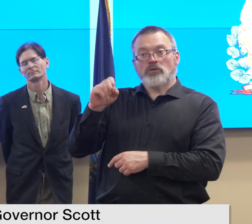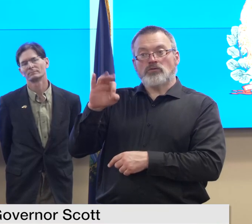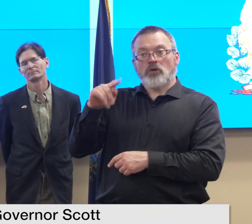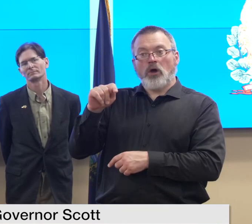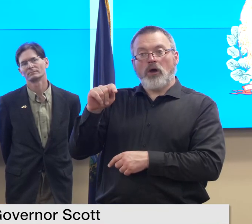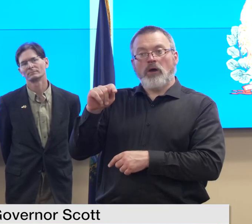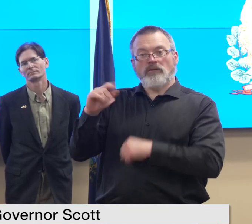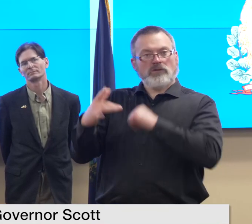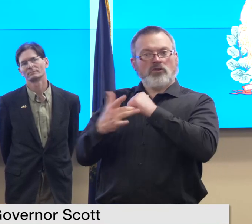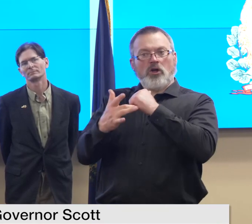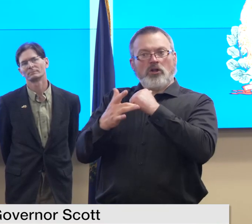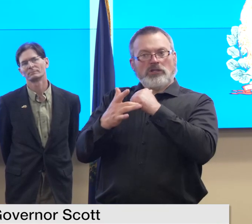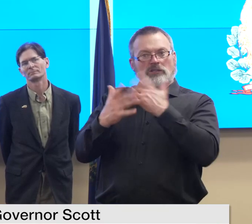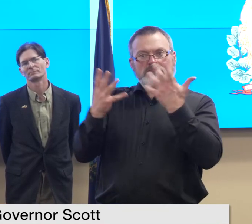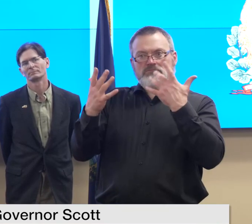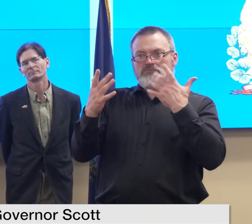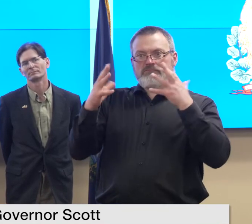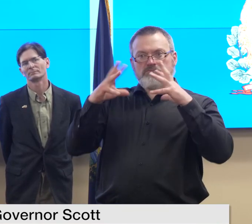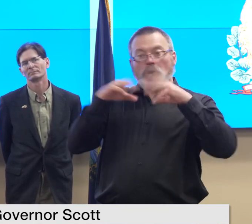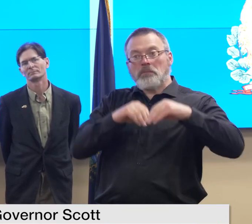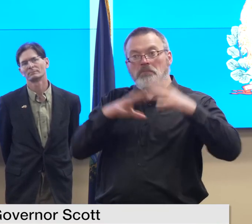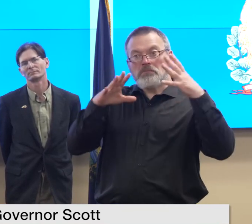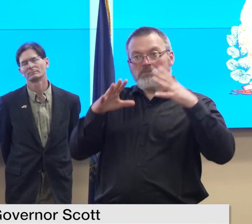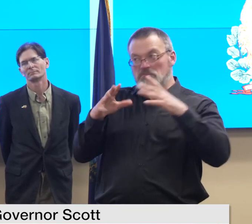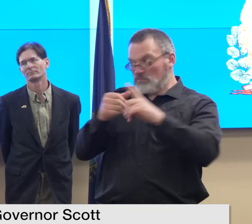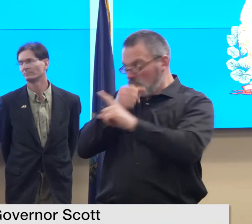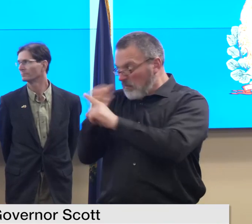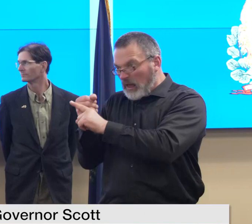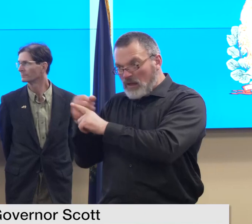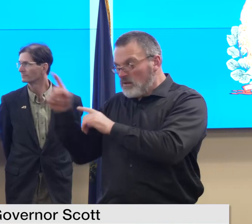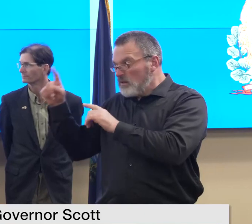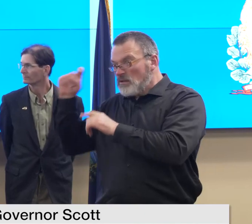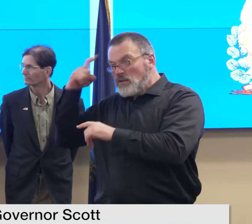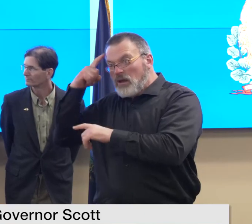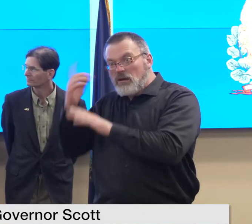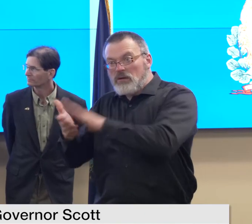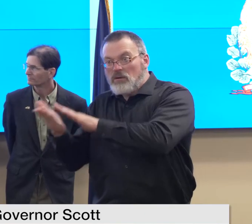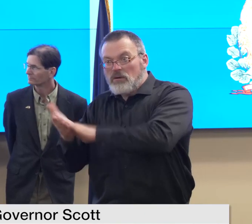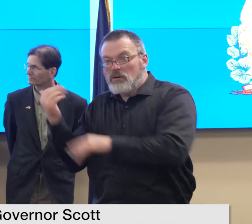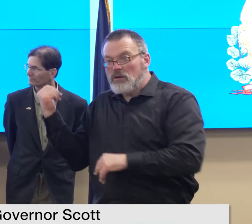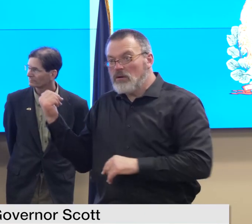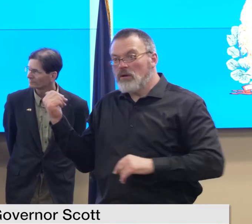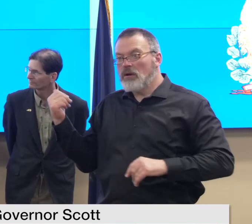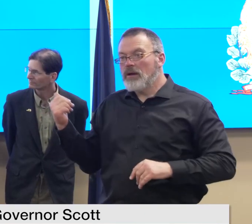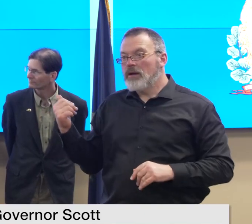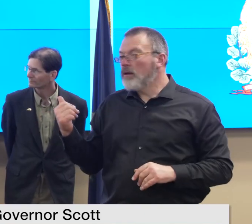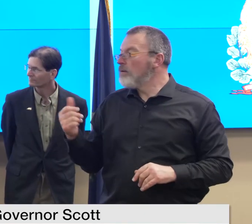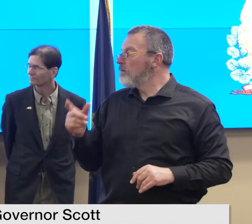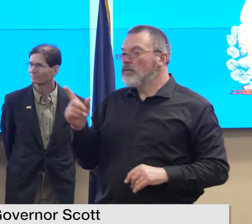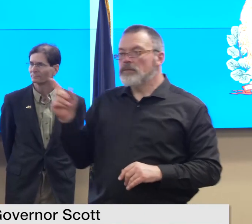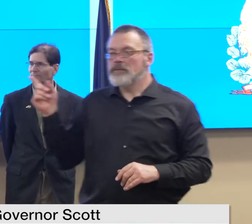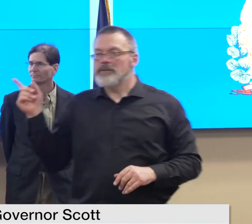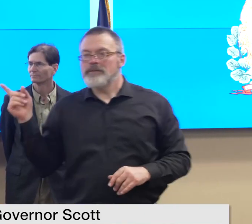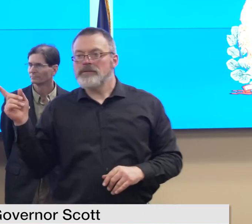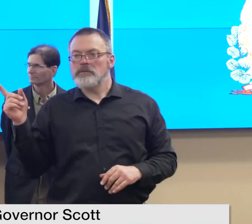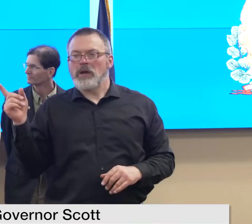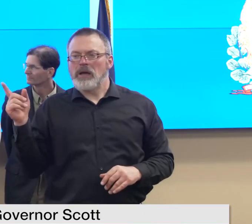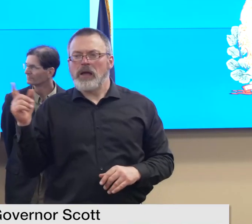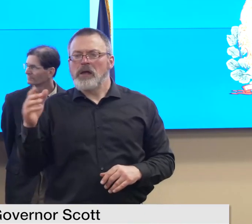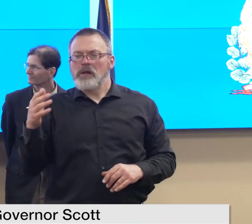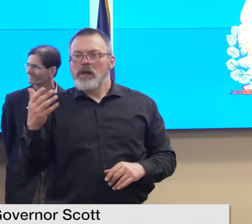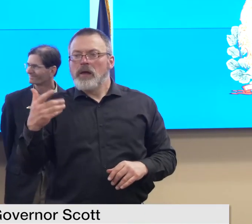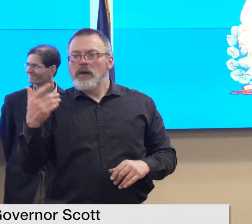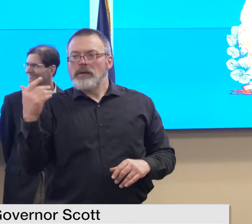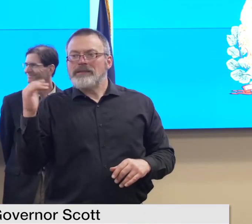has to what degree has state government been impacted yeah we have our deputy secretary of the agency of digital services here she can